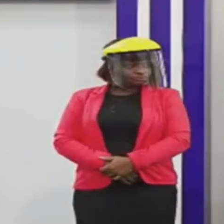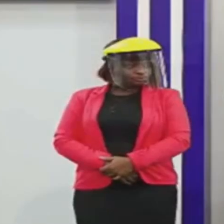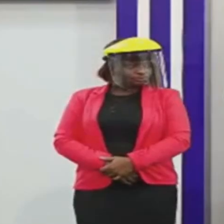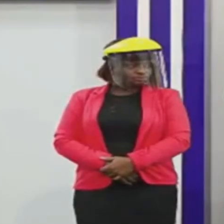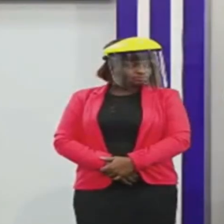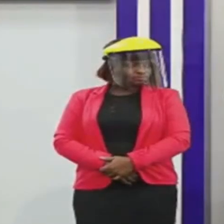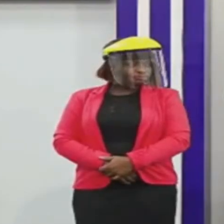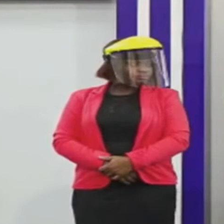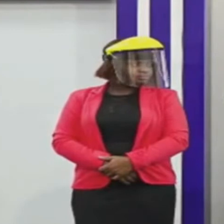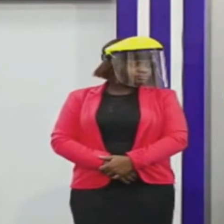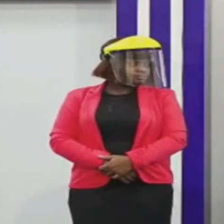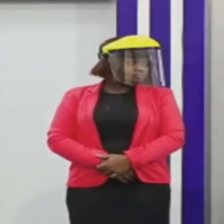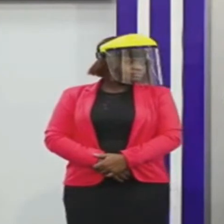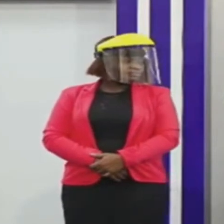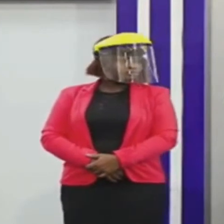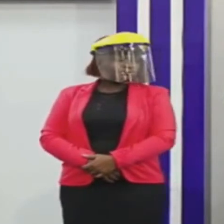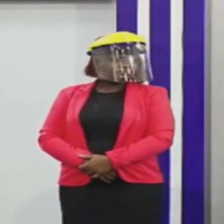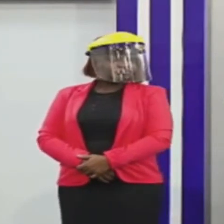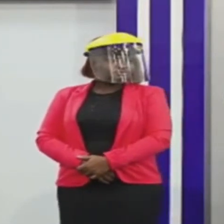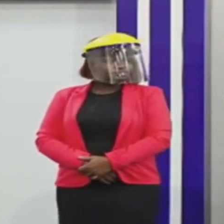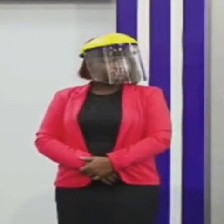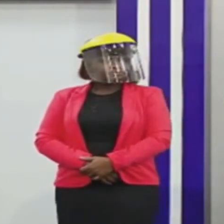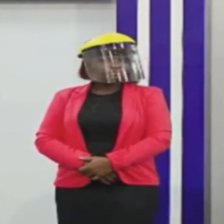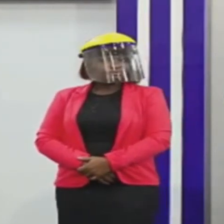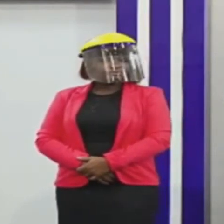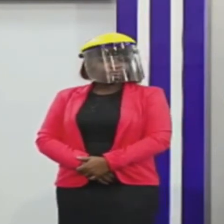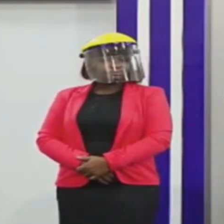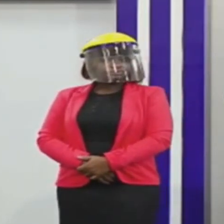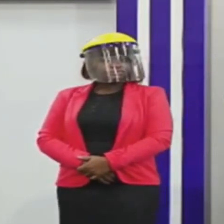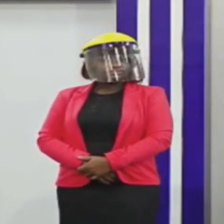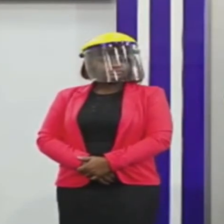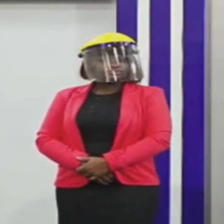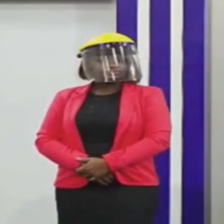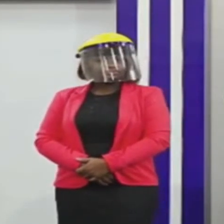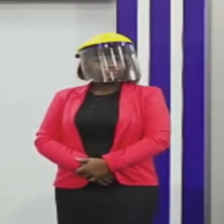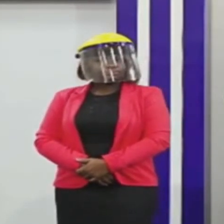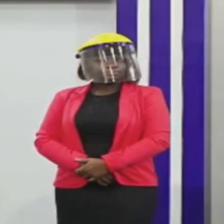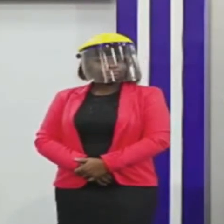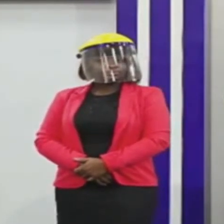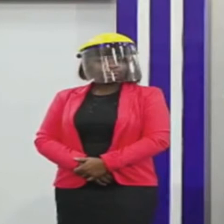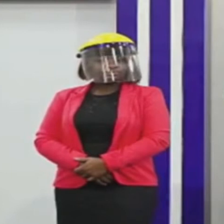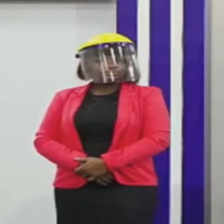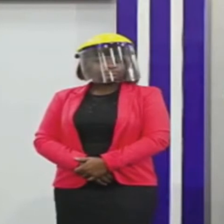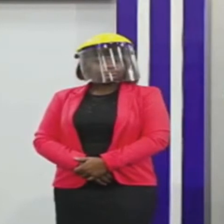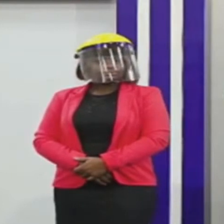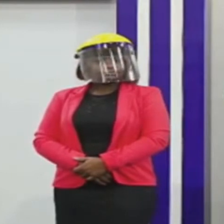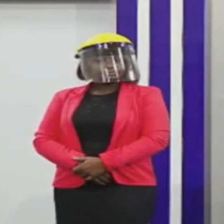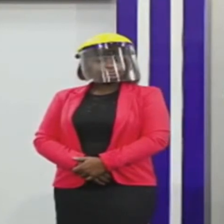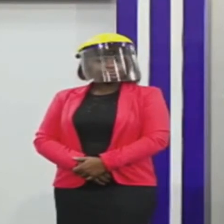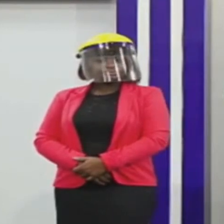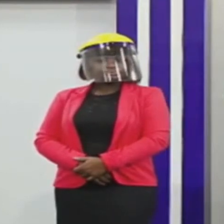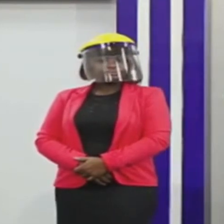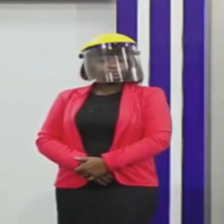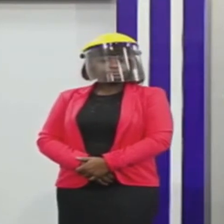what is public and I want to know how was the engagement before the police started enforcement because I believe they should know that